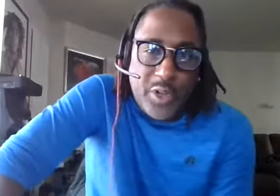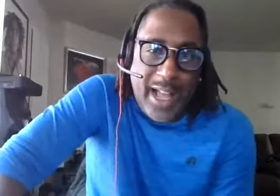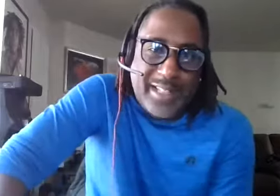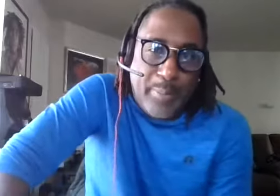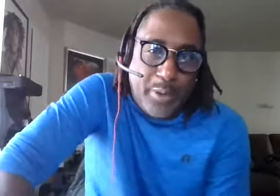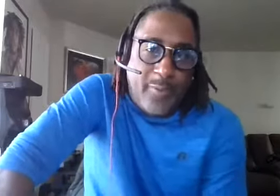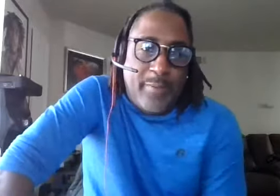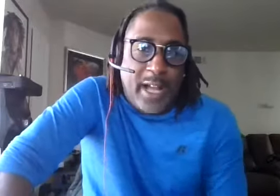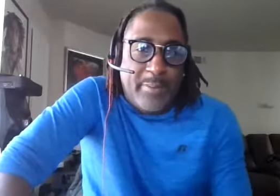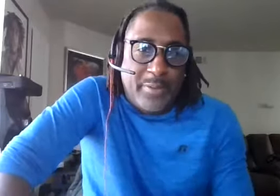tracks couple favorite albums